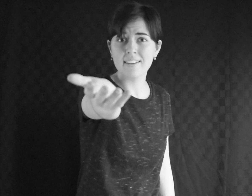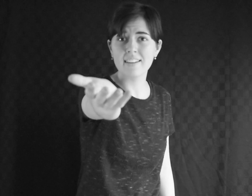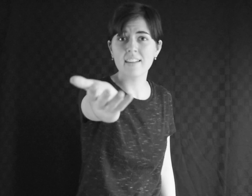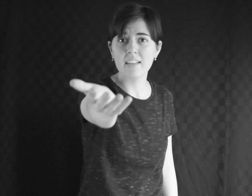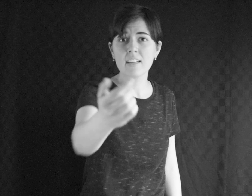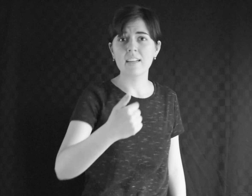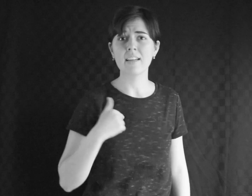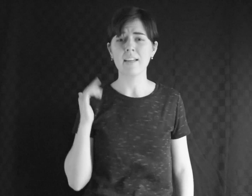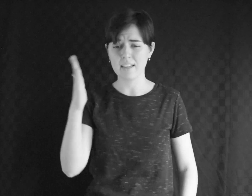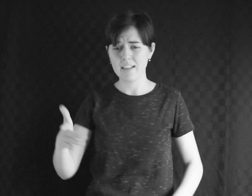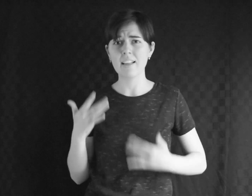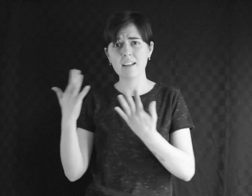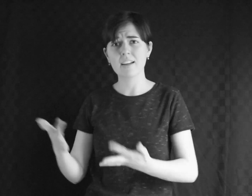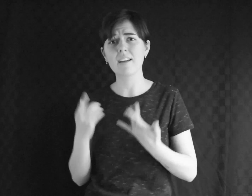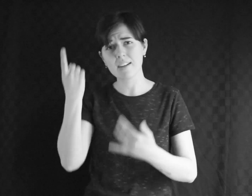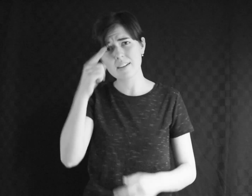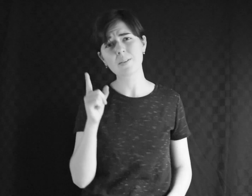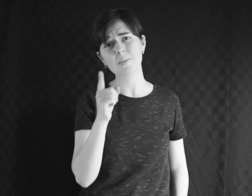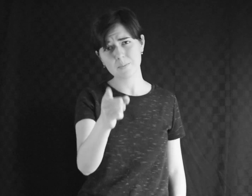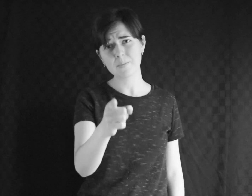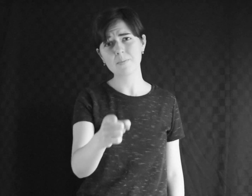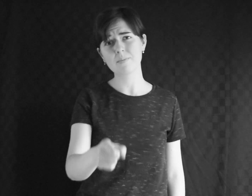interlock I'll wait for you